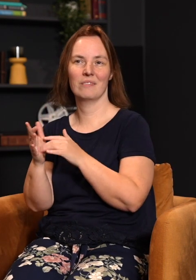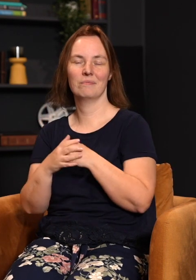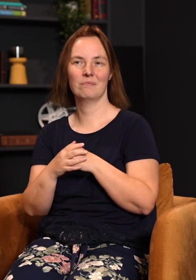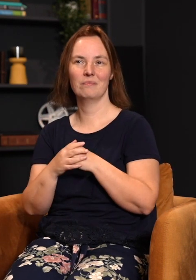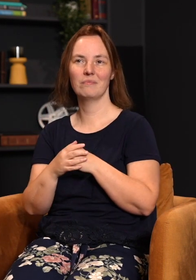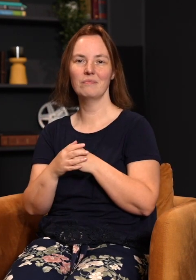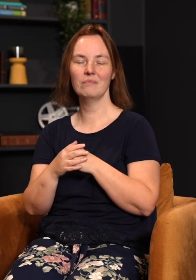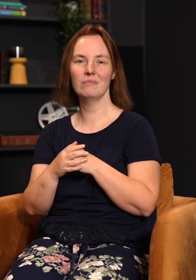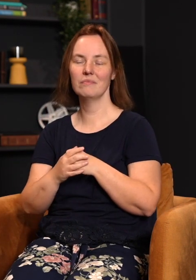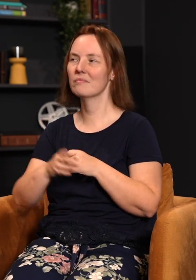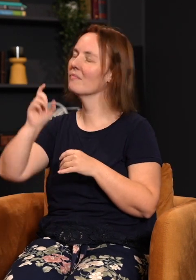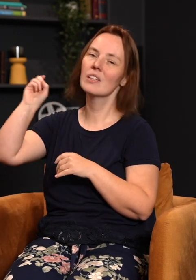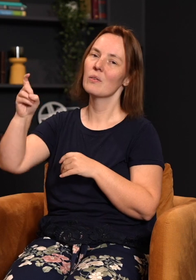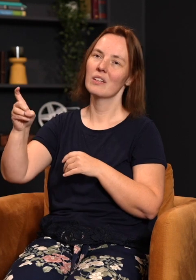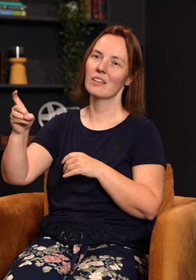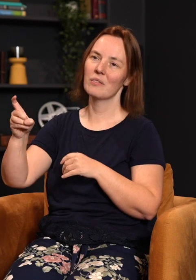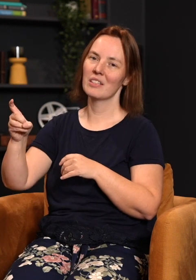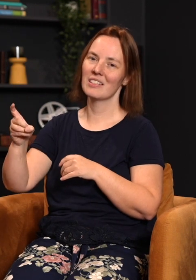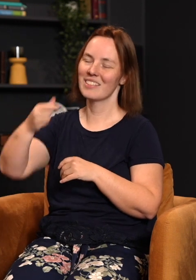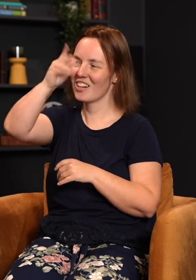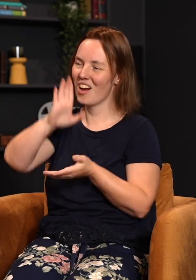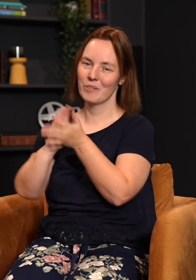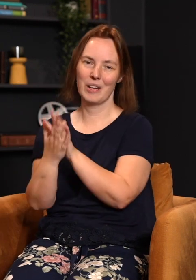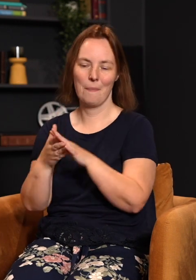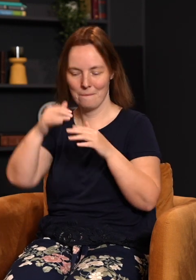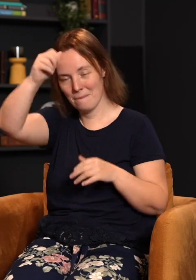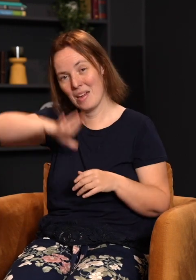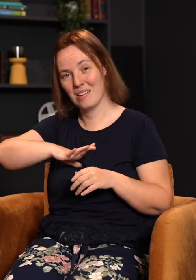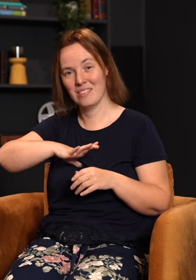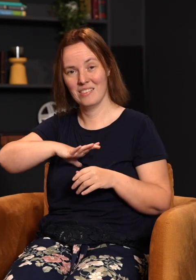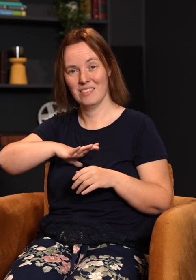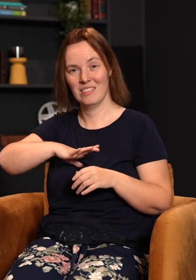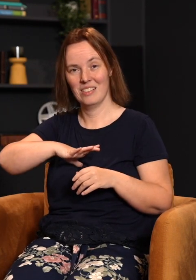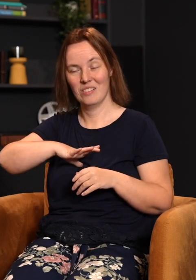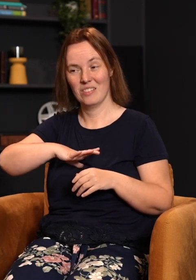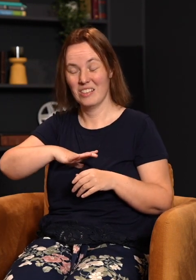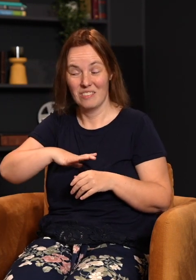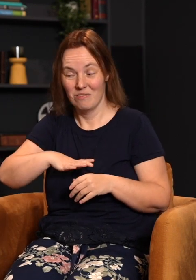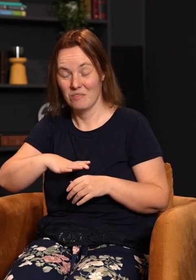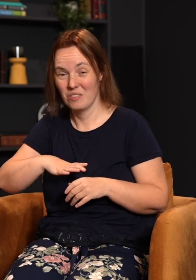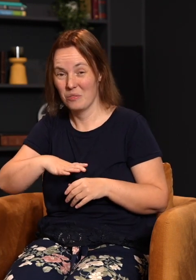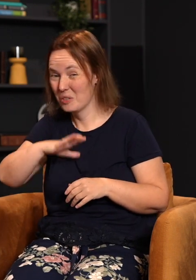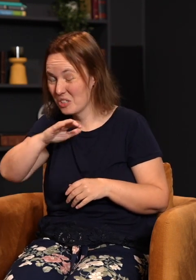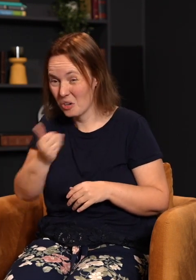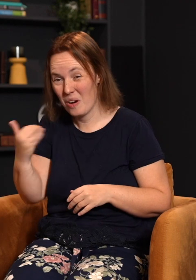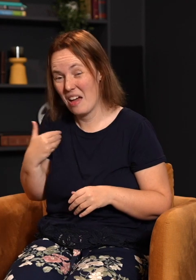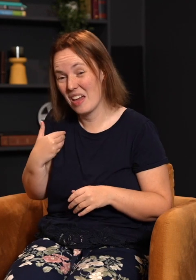Are you following me? That's what we need. If we don't have this God-man to take our place, we pay for our own sin. And here's